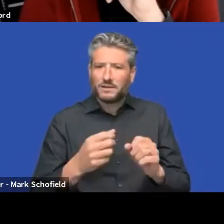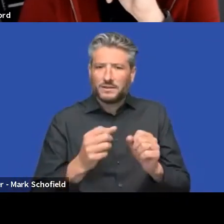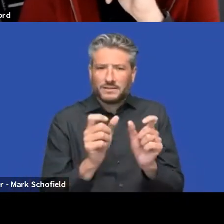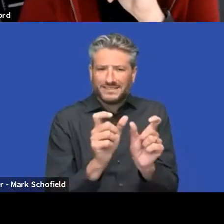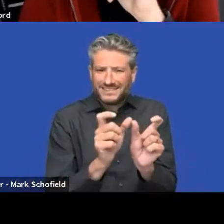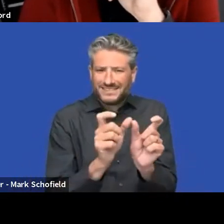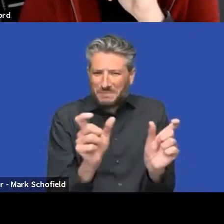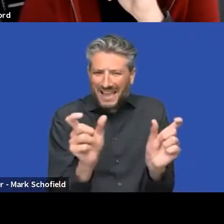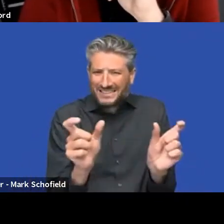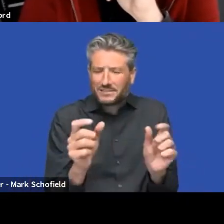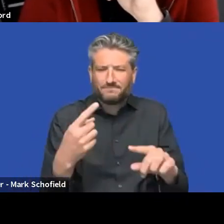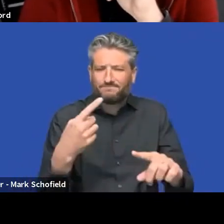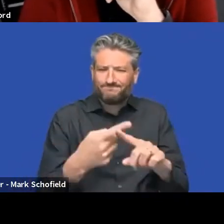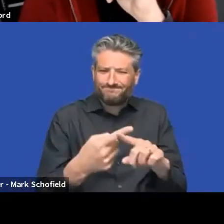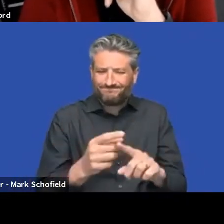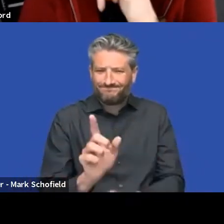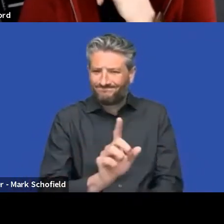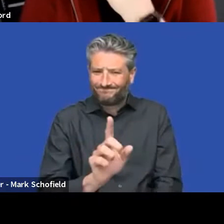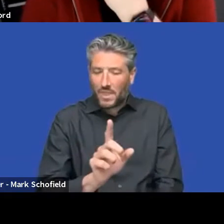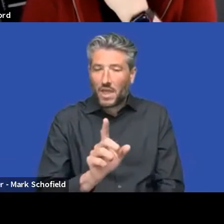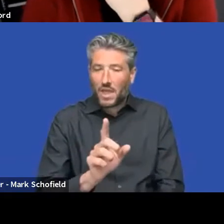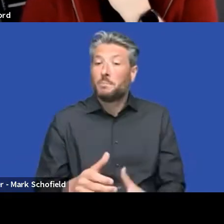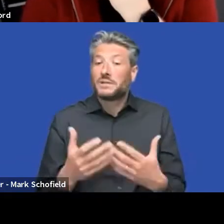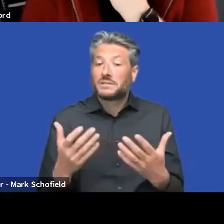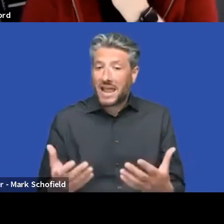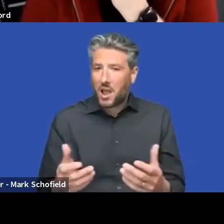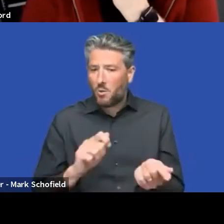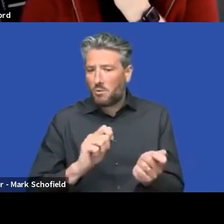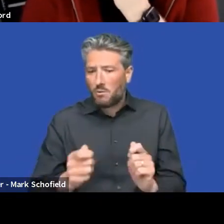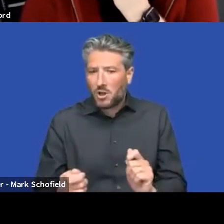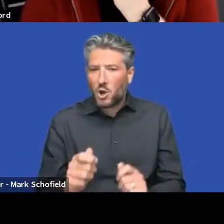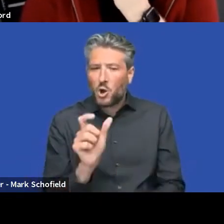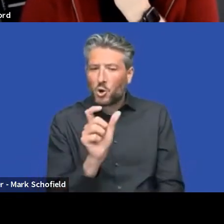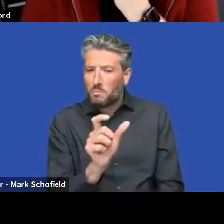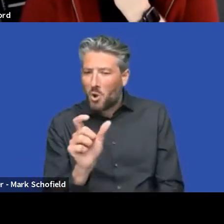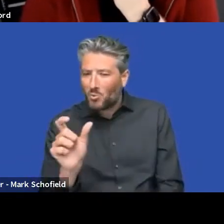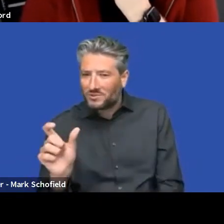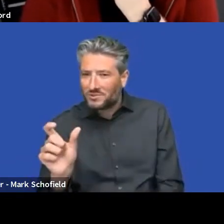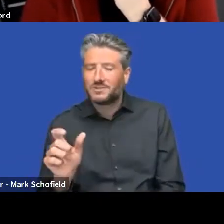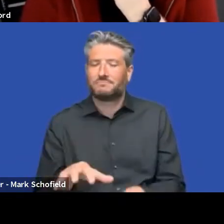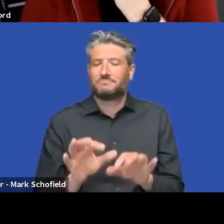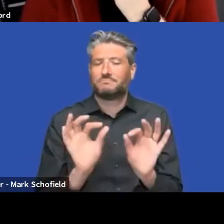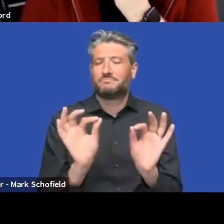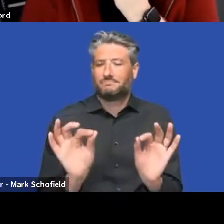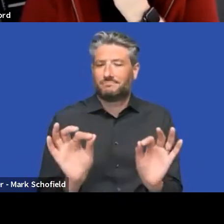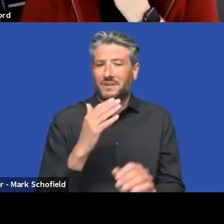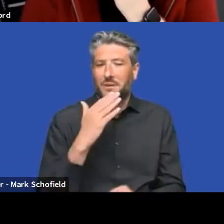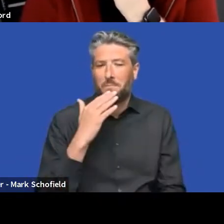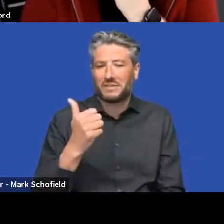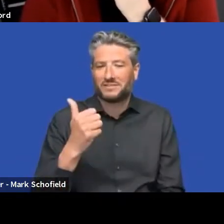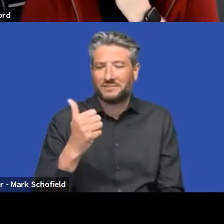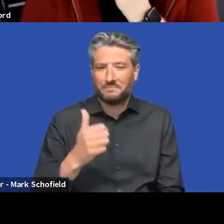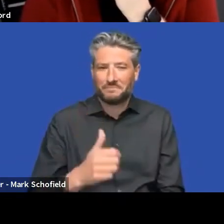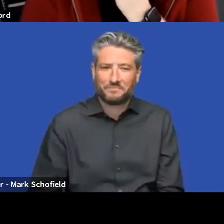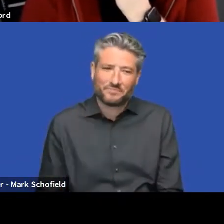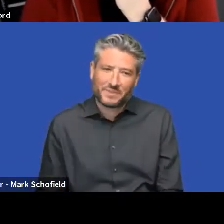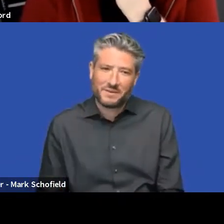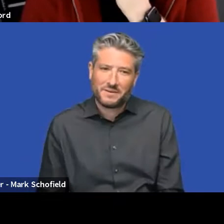componentizing everything, those things will be correct. So if you have a sharp eye, you will see a difference, but most users probably won't